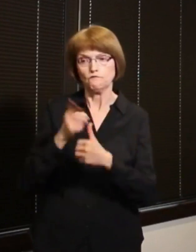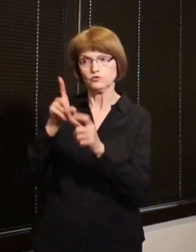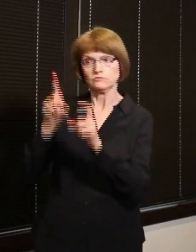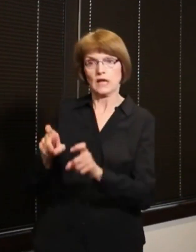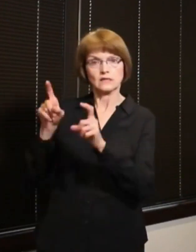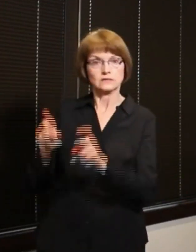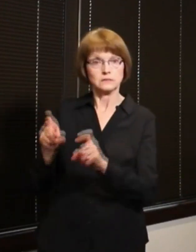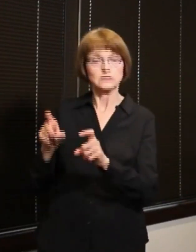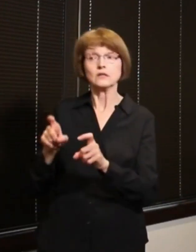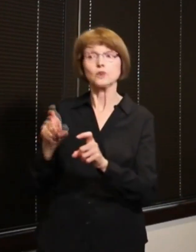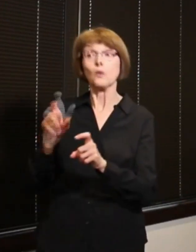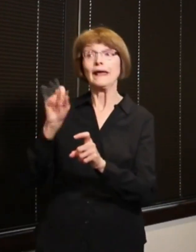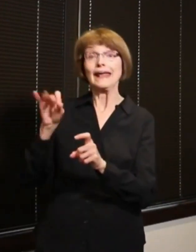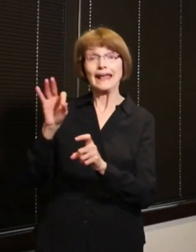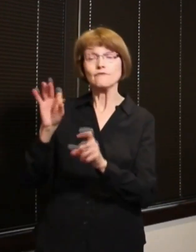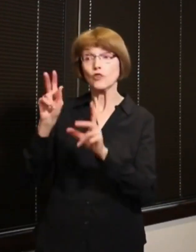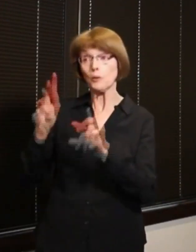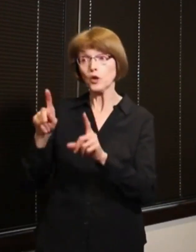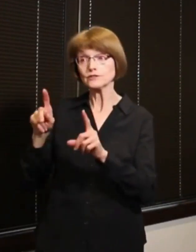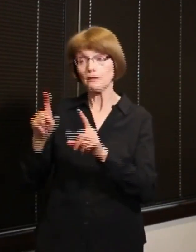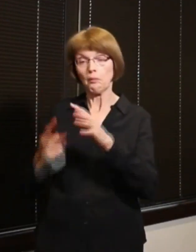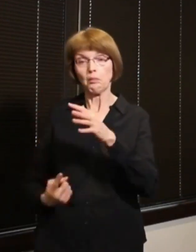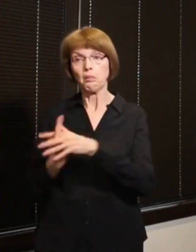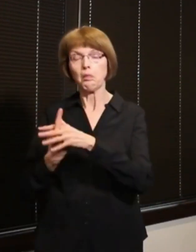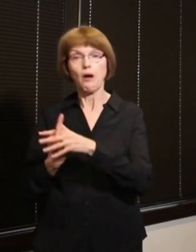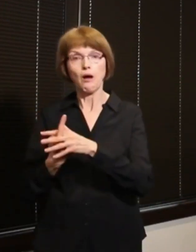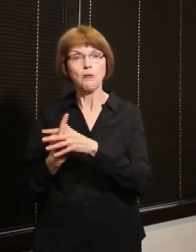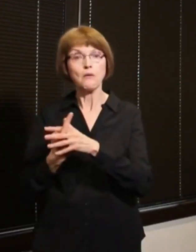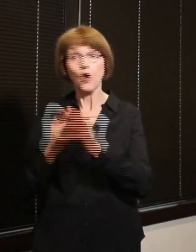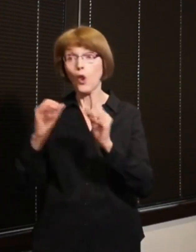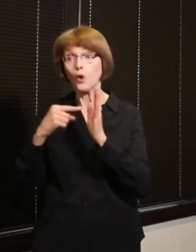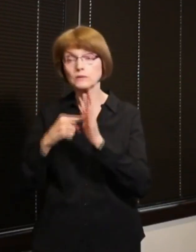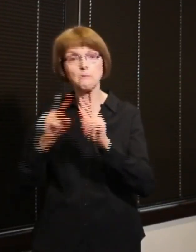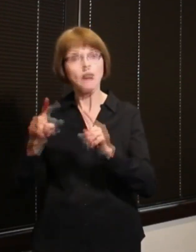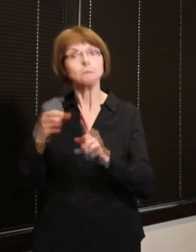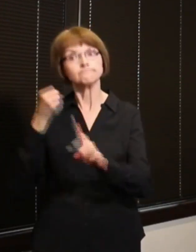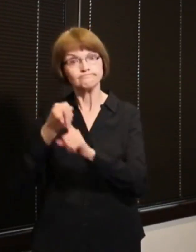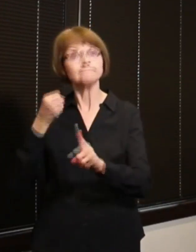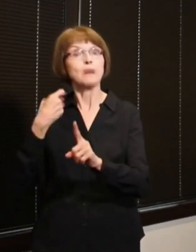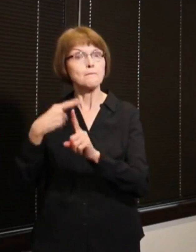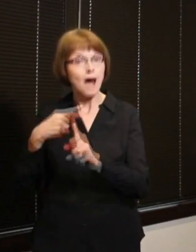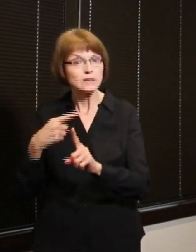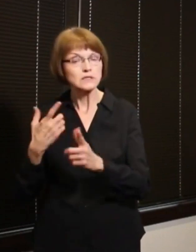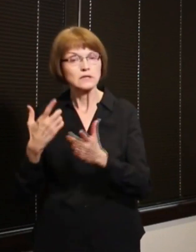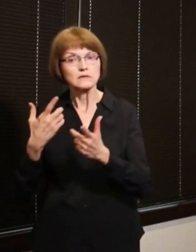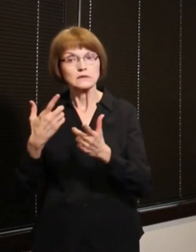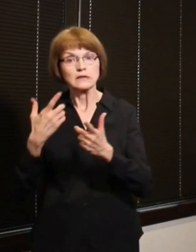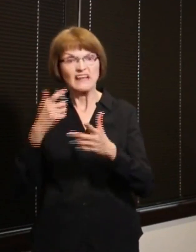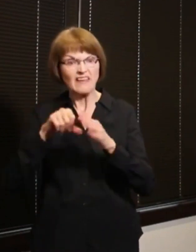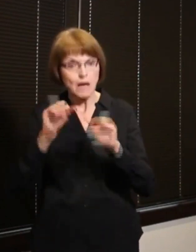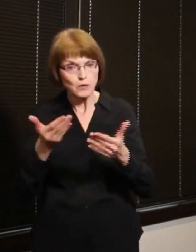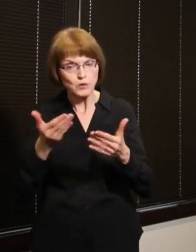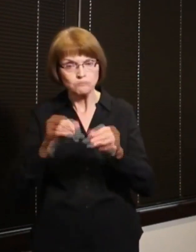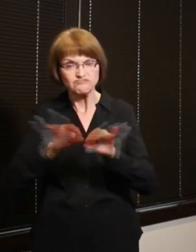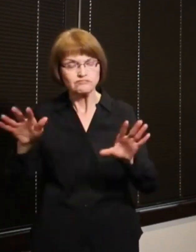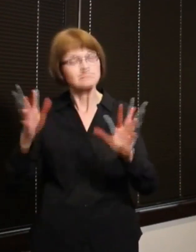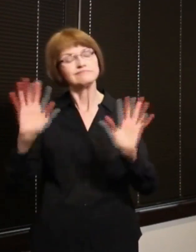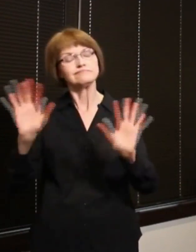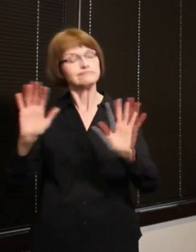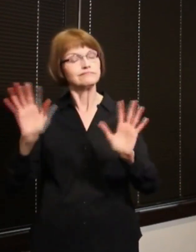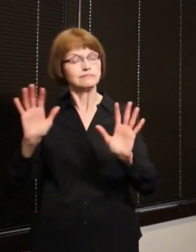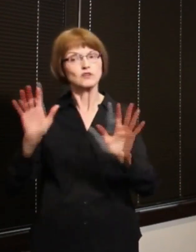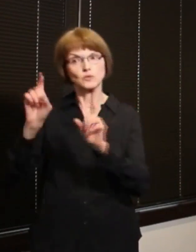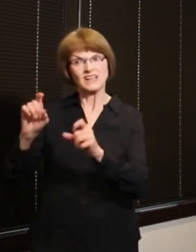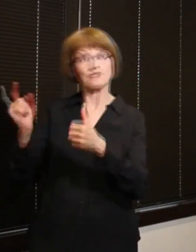person who's infected into the operating room and potentially expose you know though the workforce so there's just like